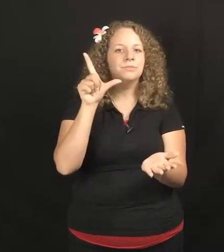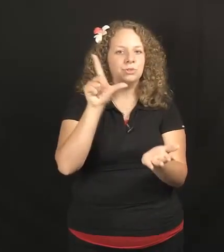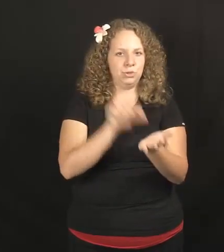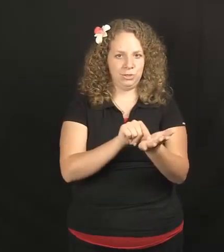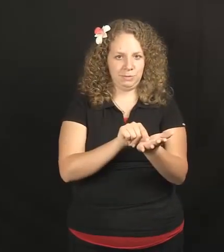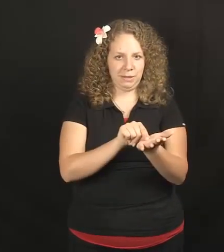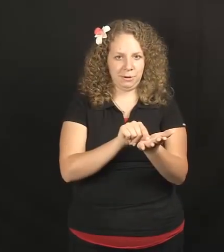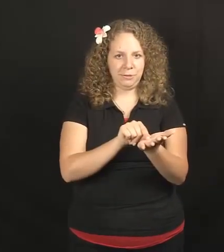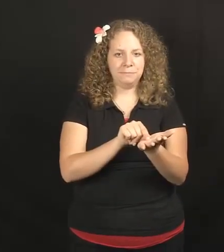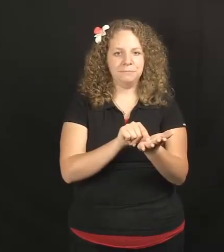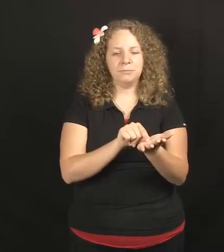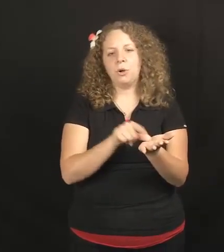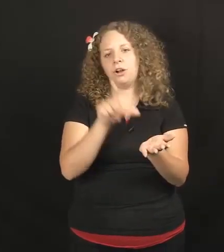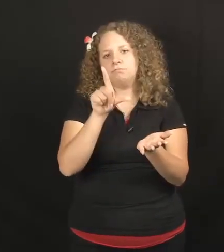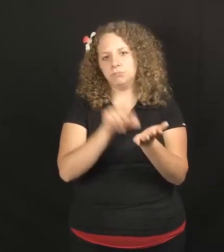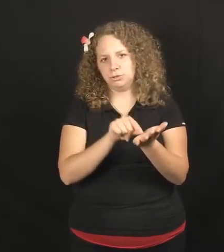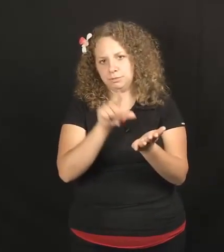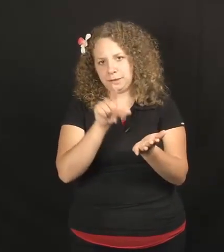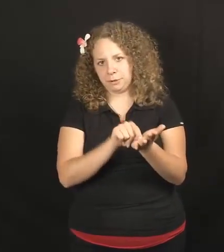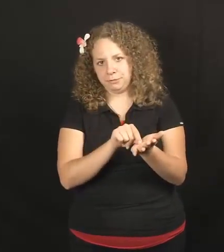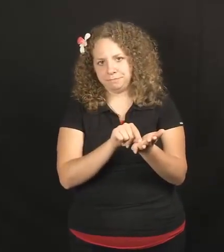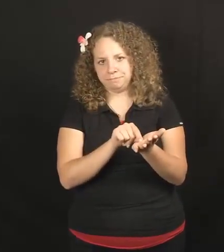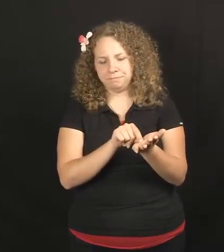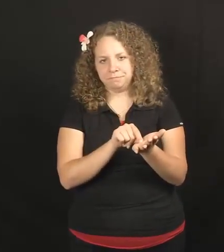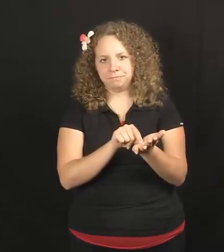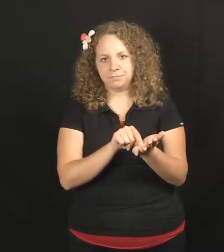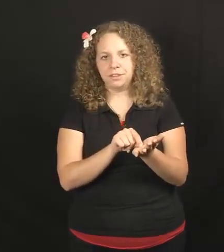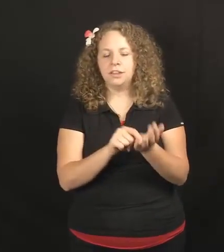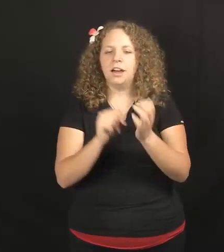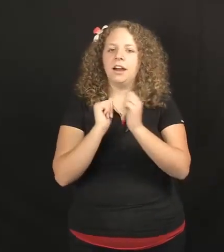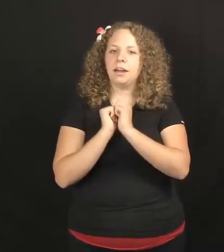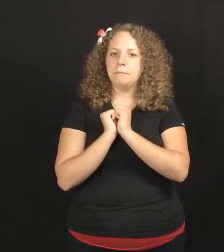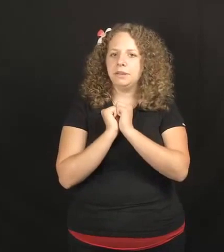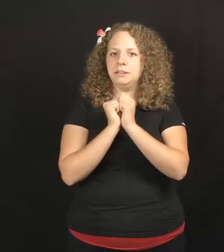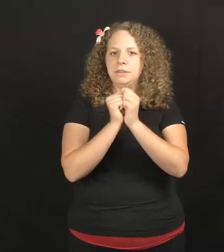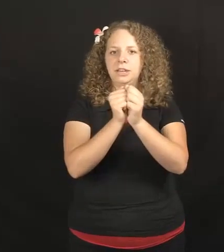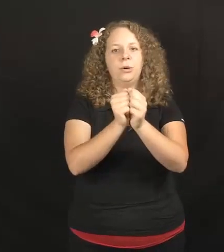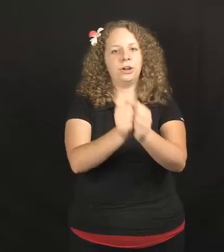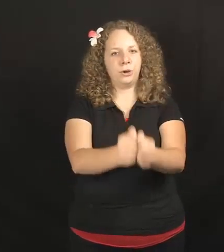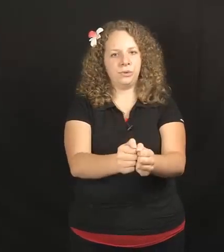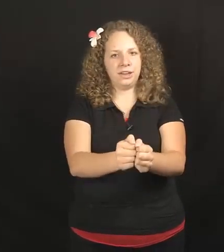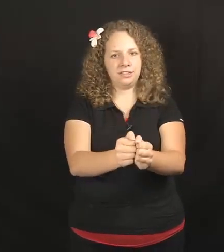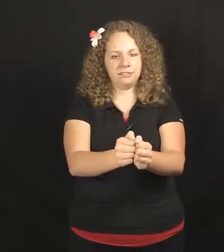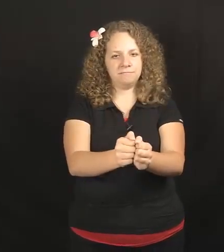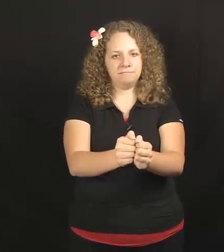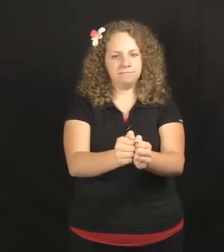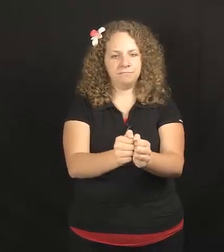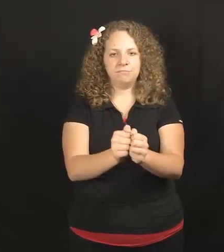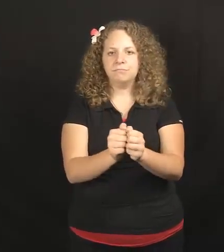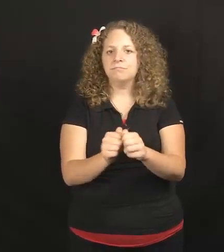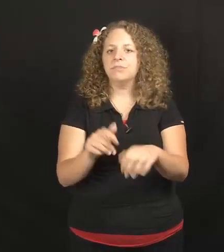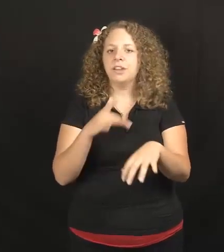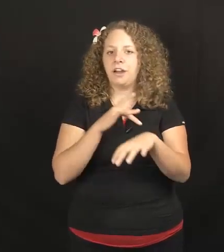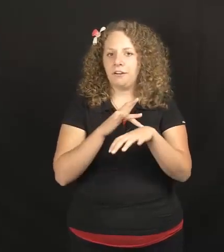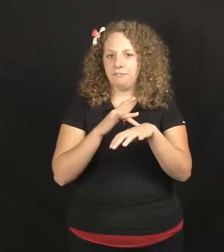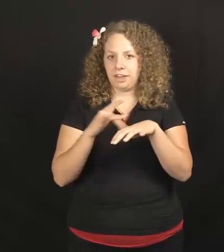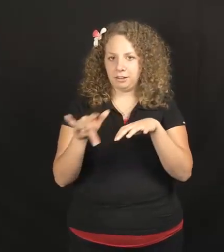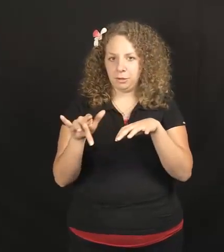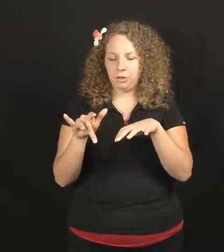Newspaper Or newspaper Accompany me or go with Available